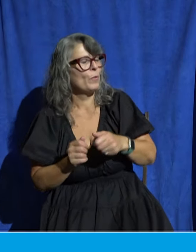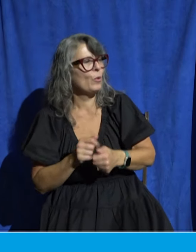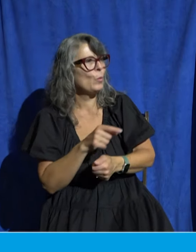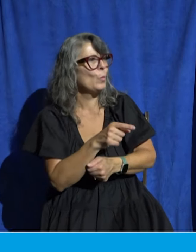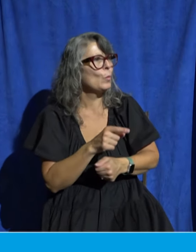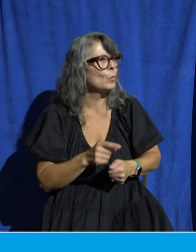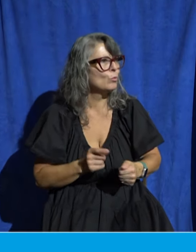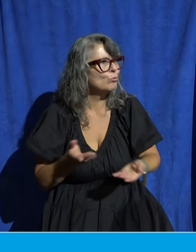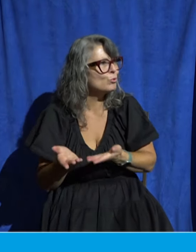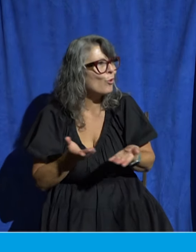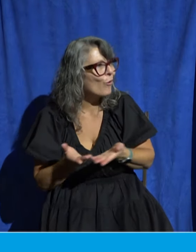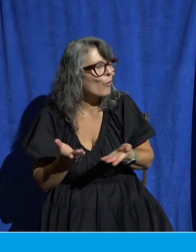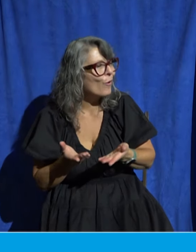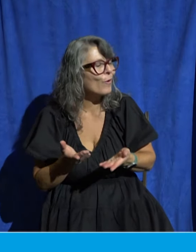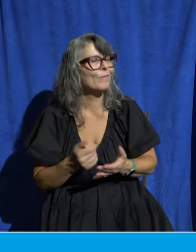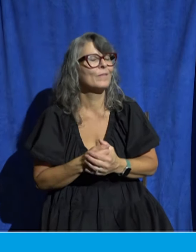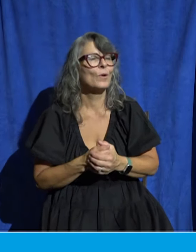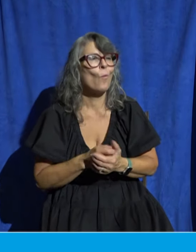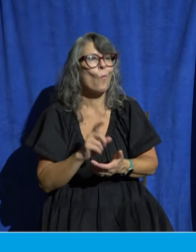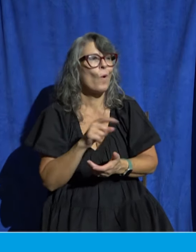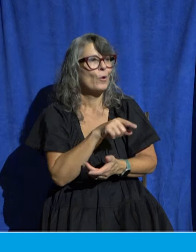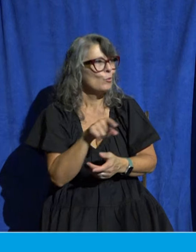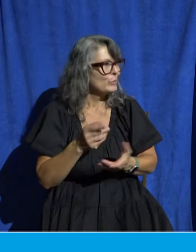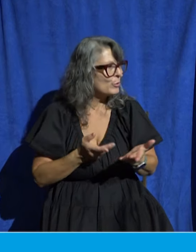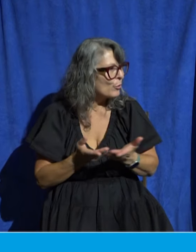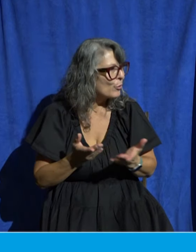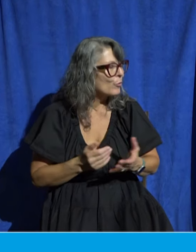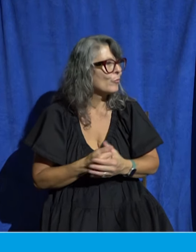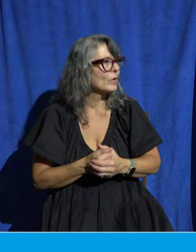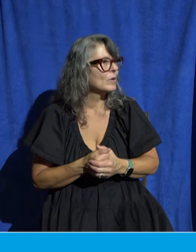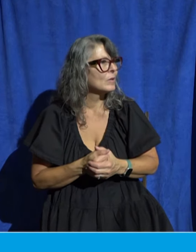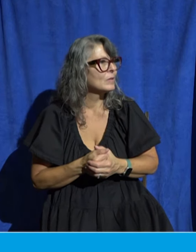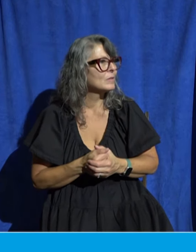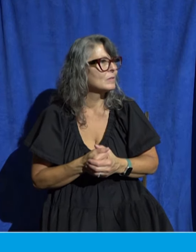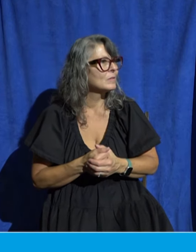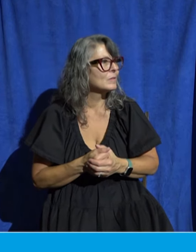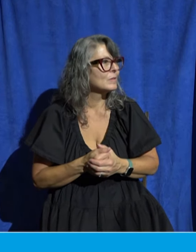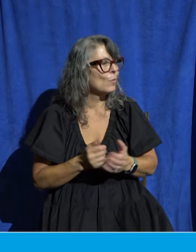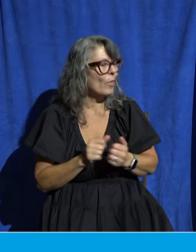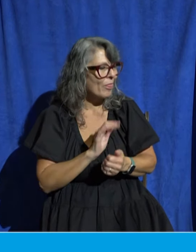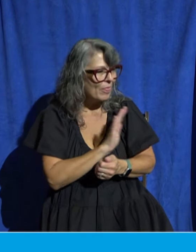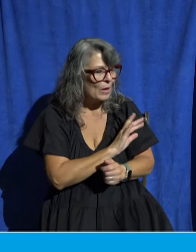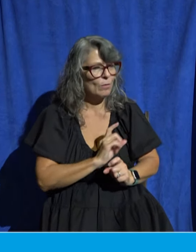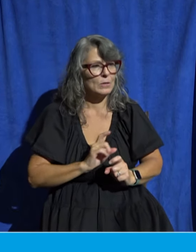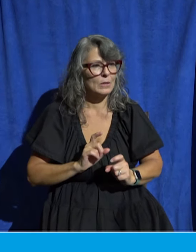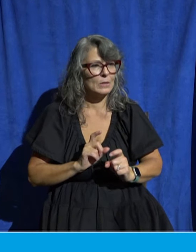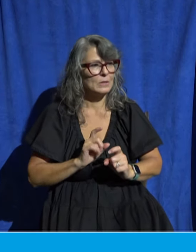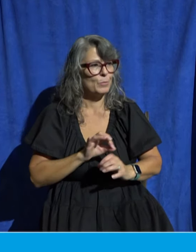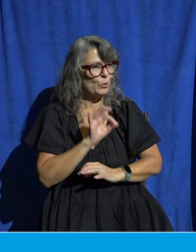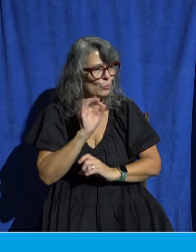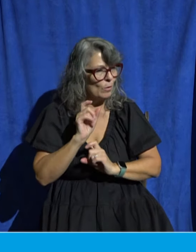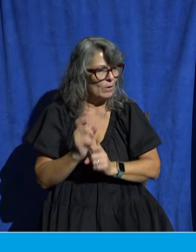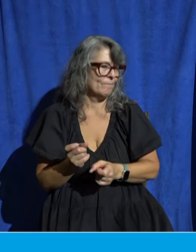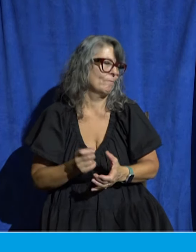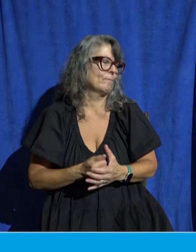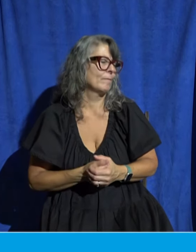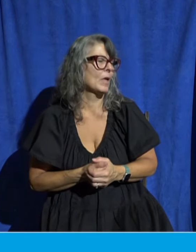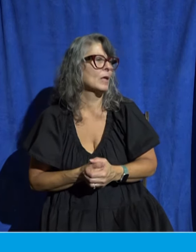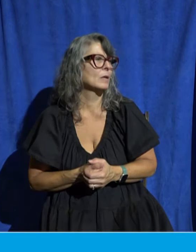in how can you help them grow by helping them use their gifting and then finally if you're not a follower of